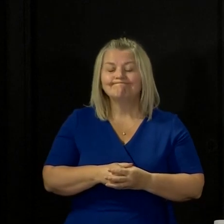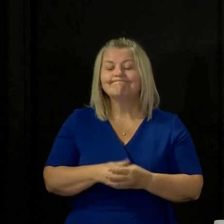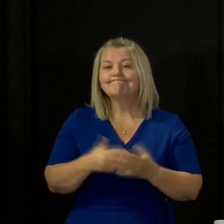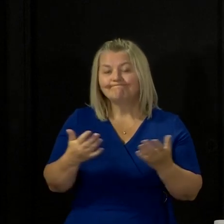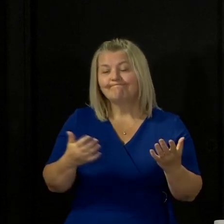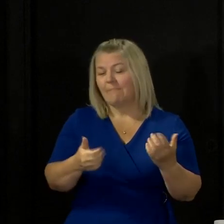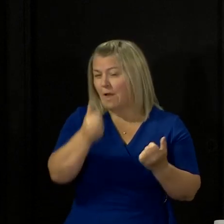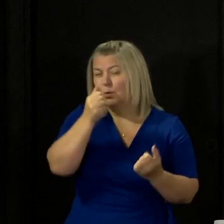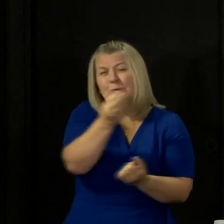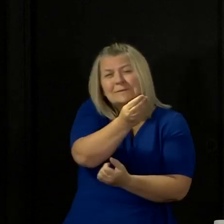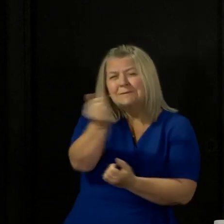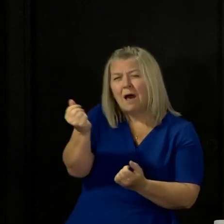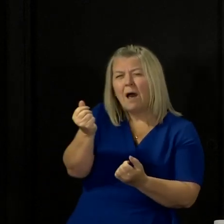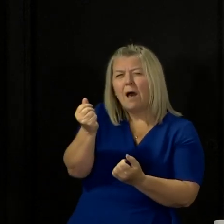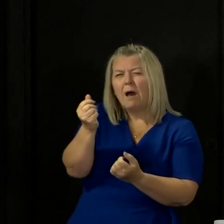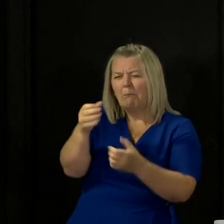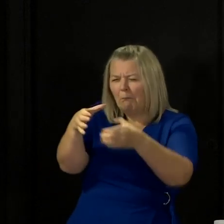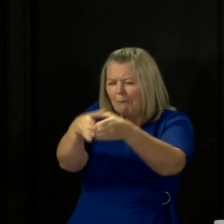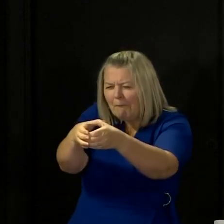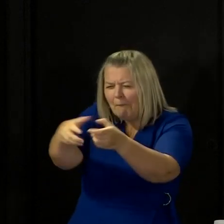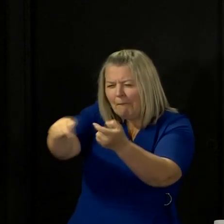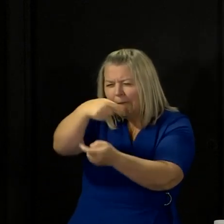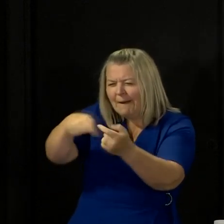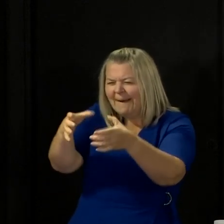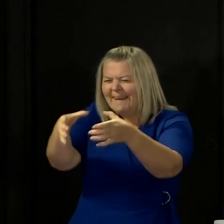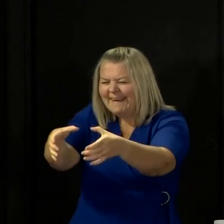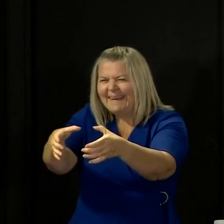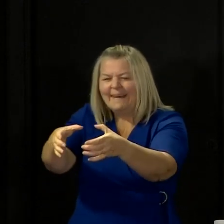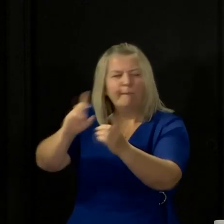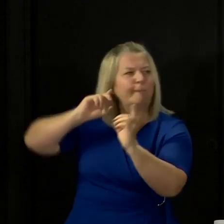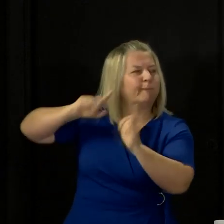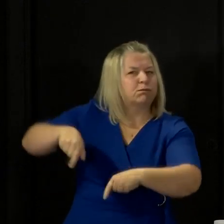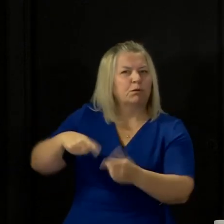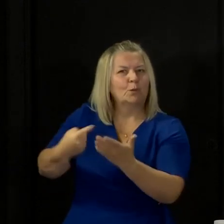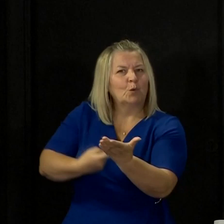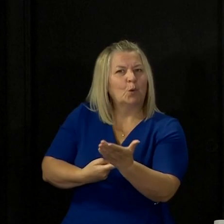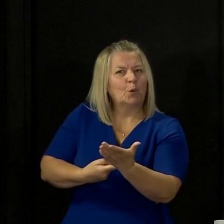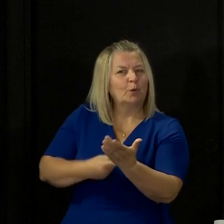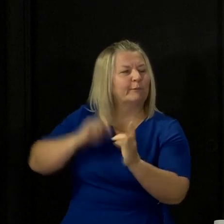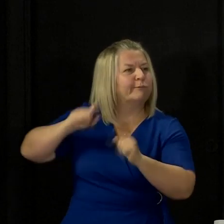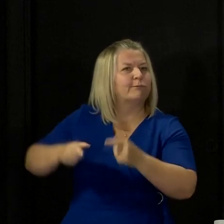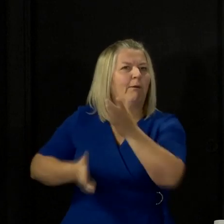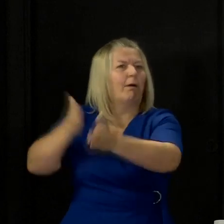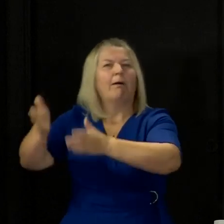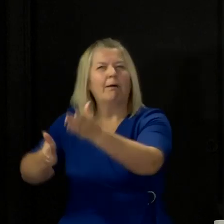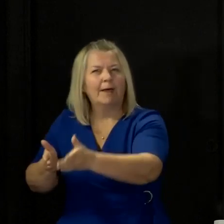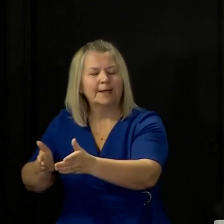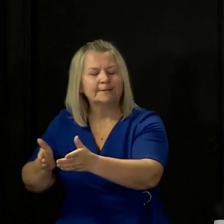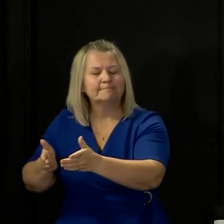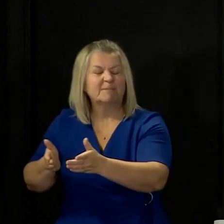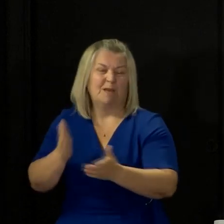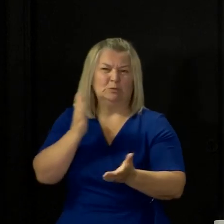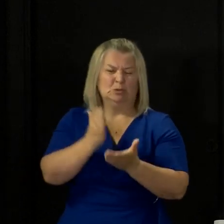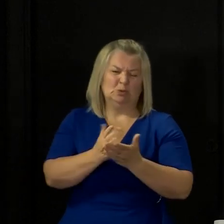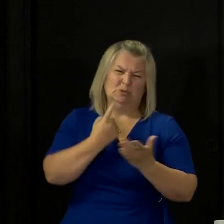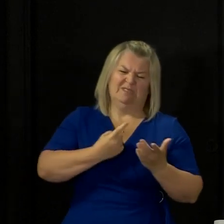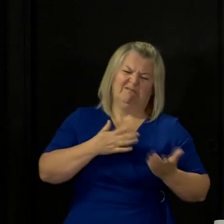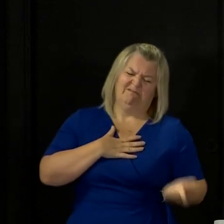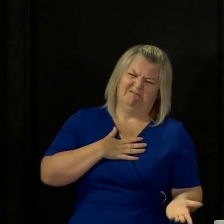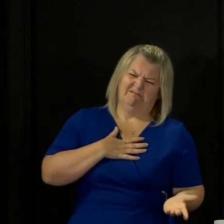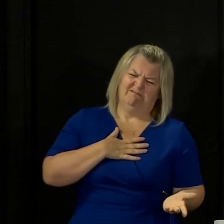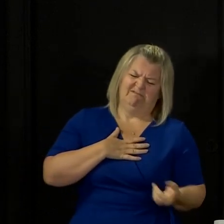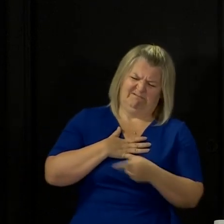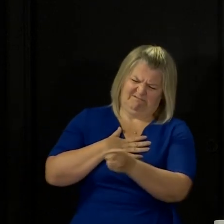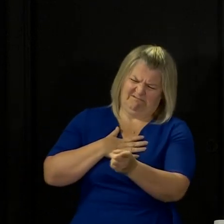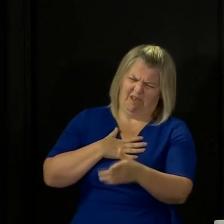even just a minority, not abiding by the rules, I suspect you may also be asking, why should I